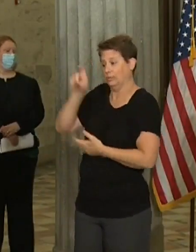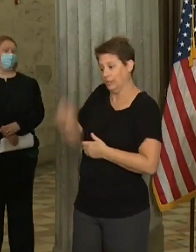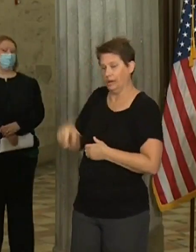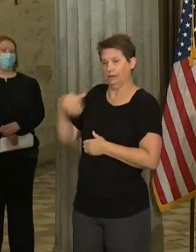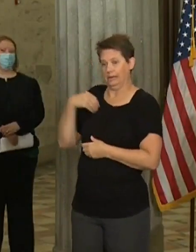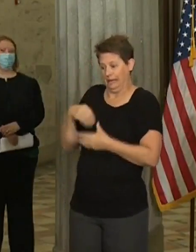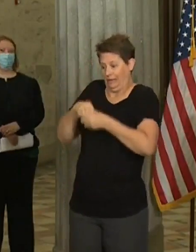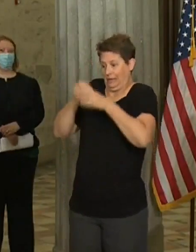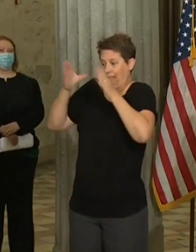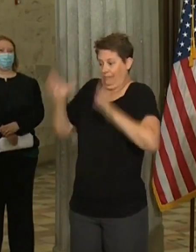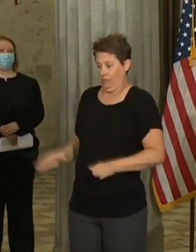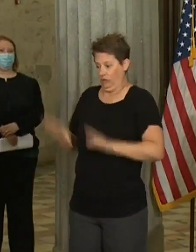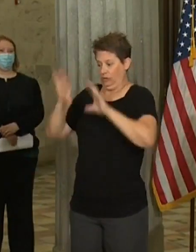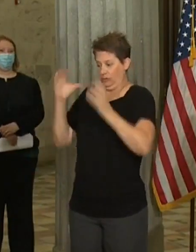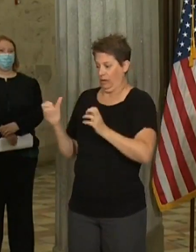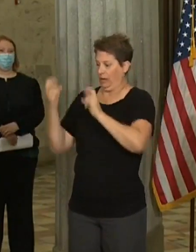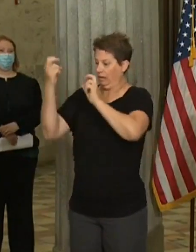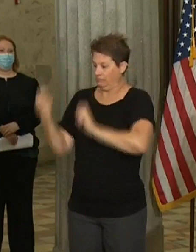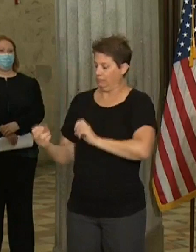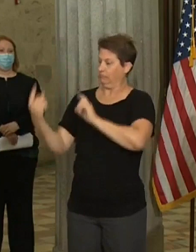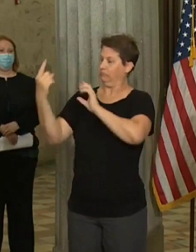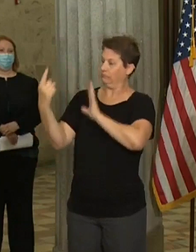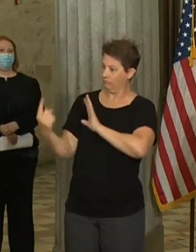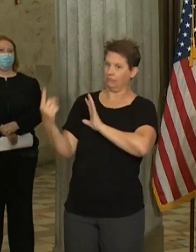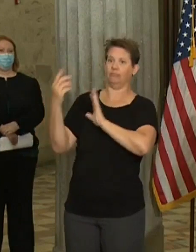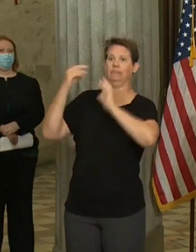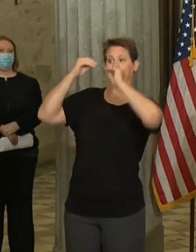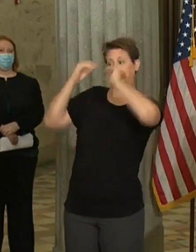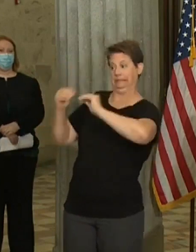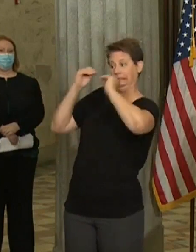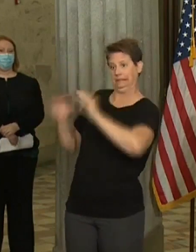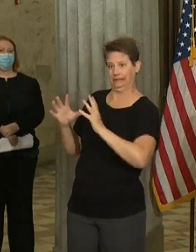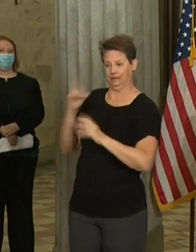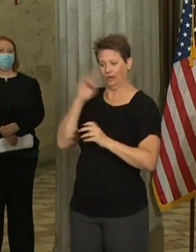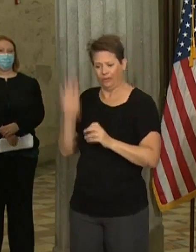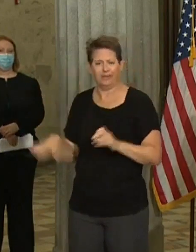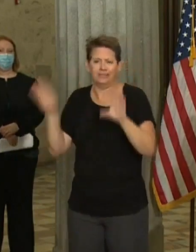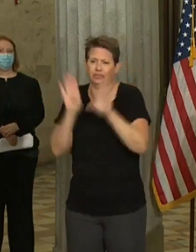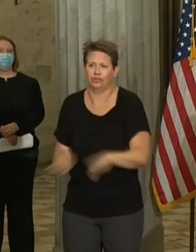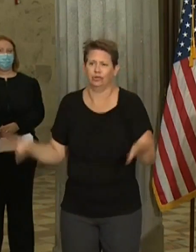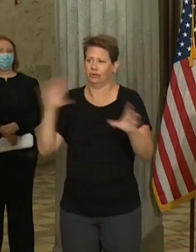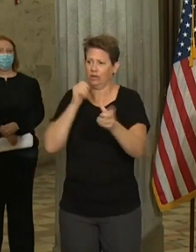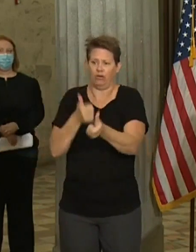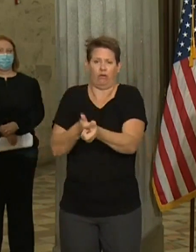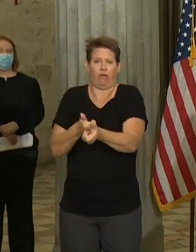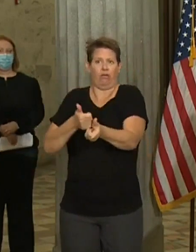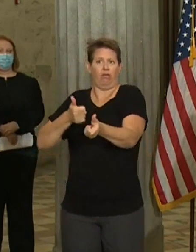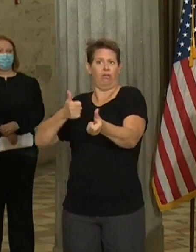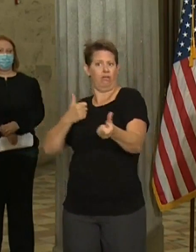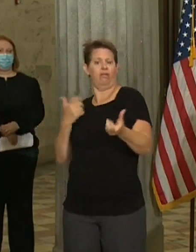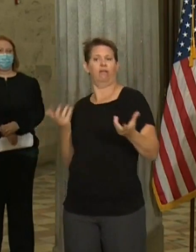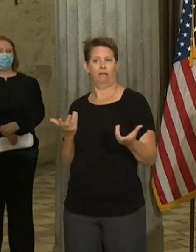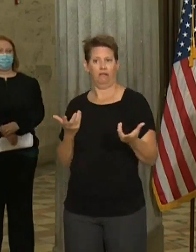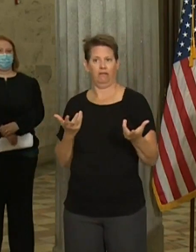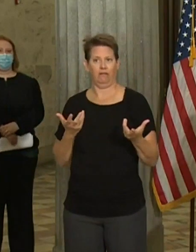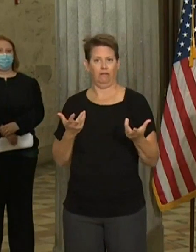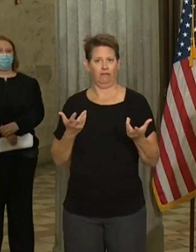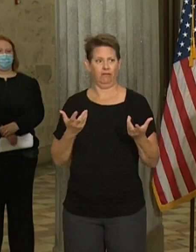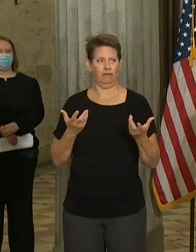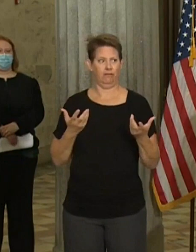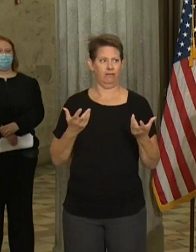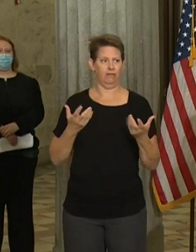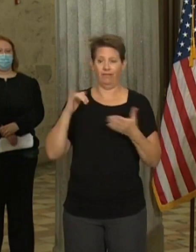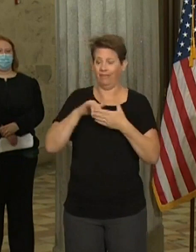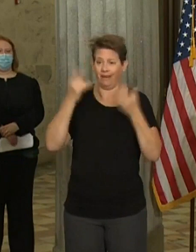face-to-face teaching so these children do not fall behind. Ladies and gentlemen, if they fall behind, just in this